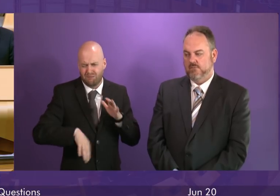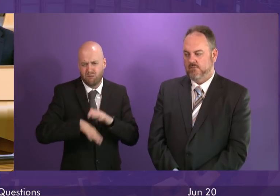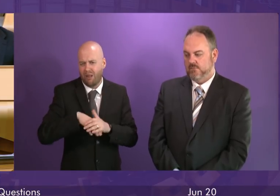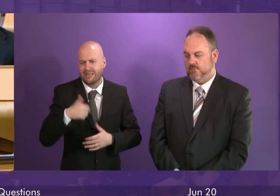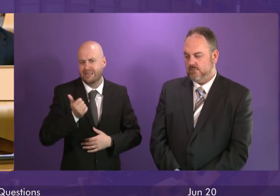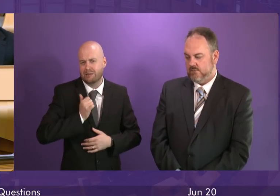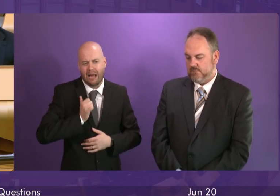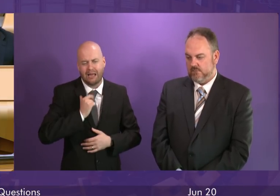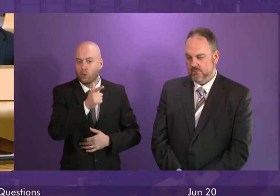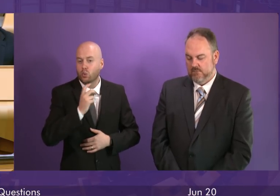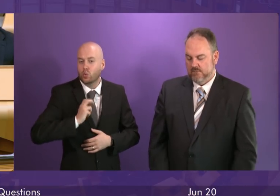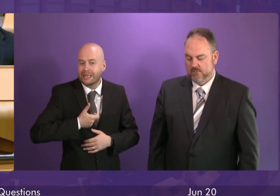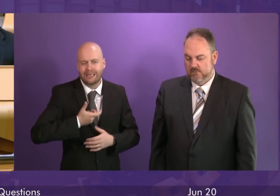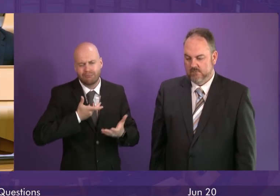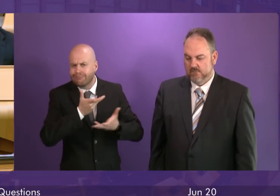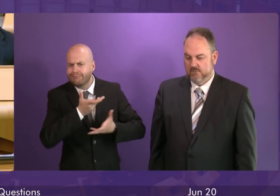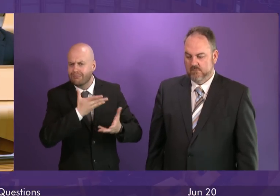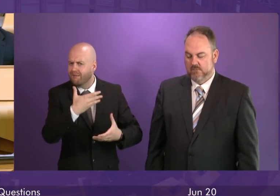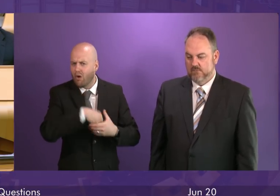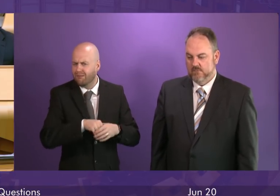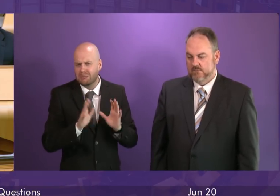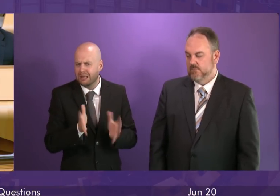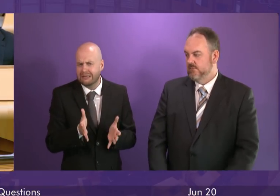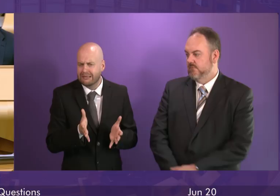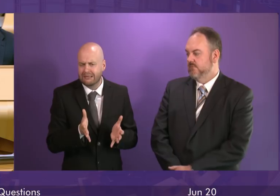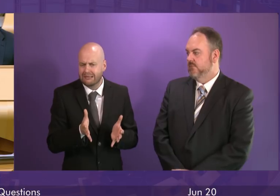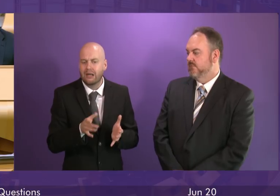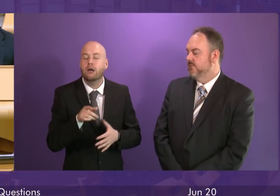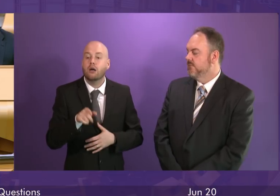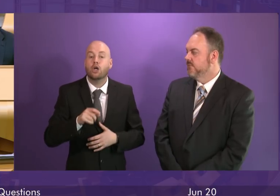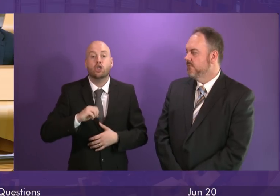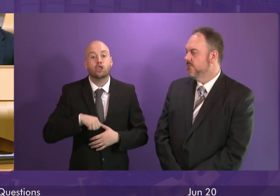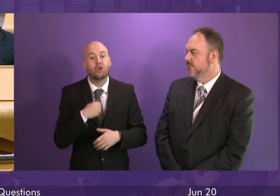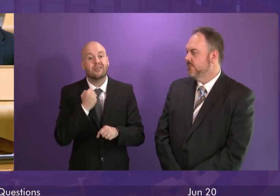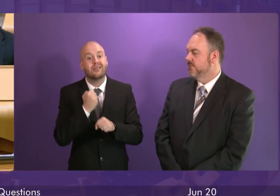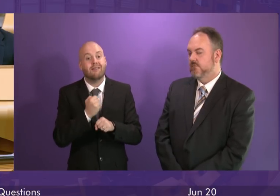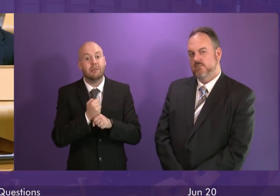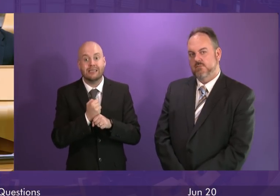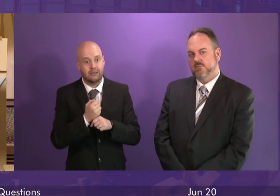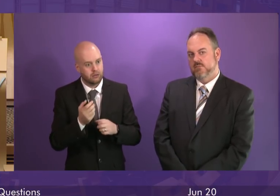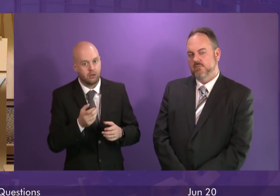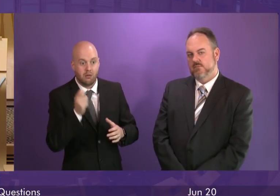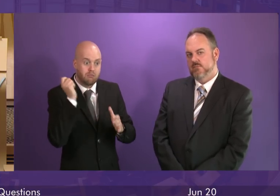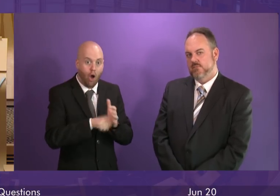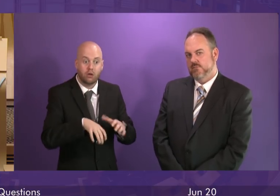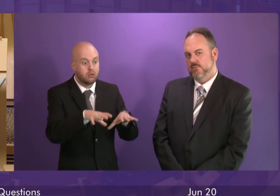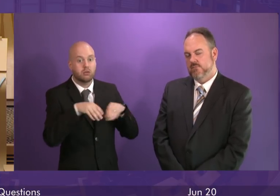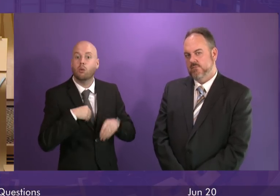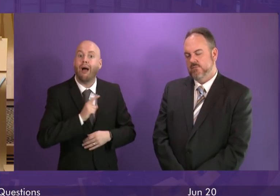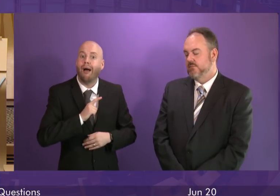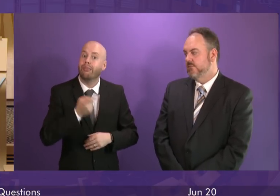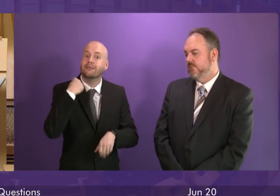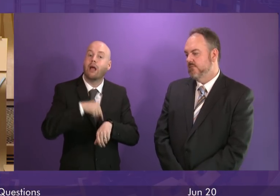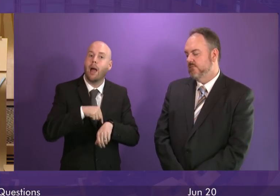and given that the purpose for the Scottish Government bringing Prestwick Airport into public ownership was to protect jobs then clearly